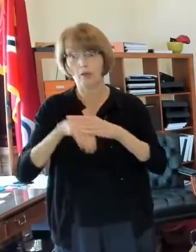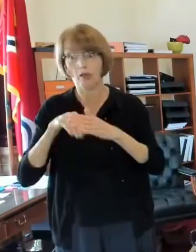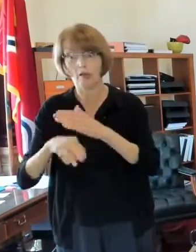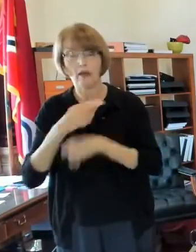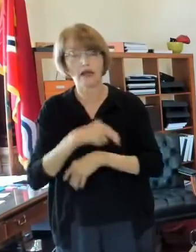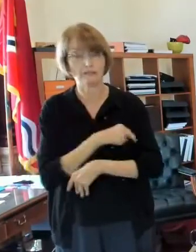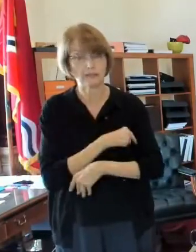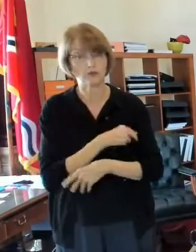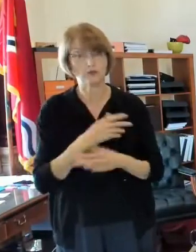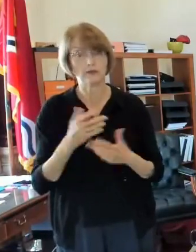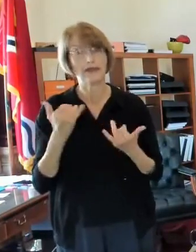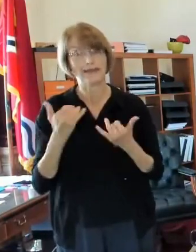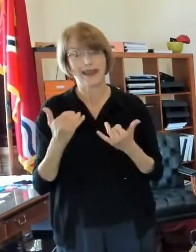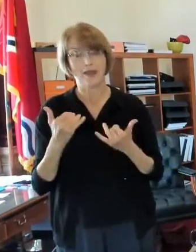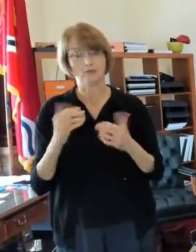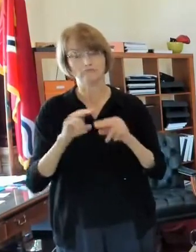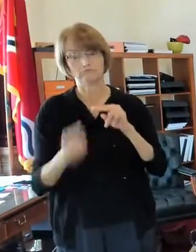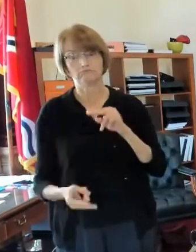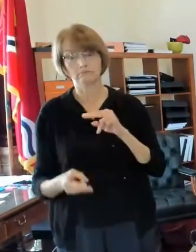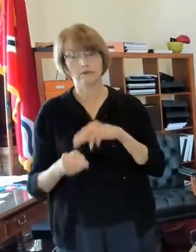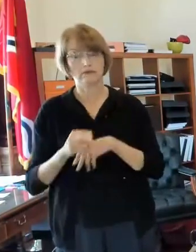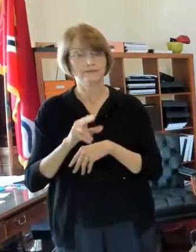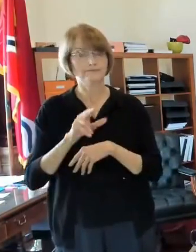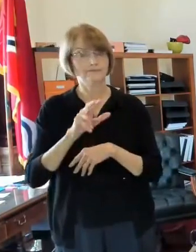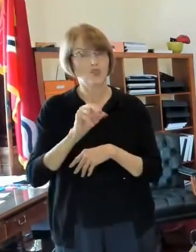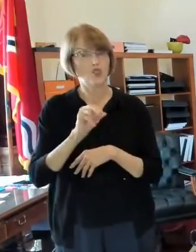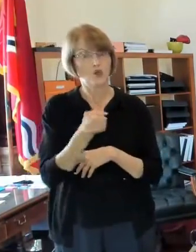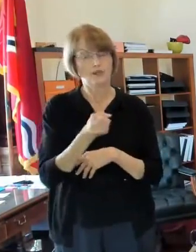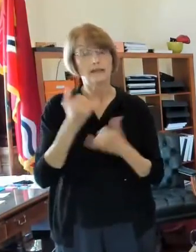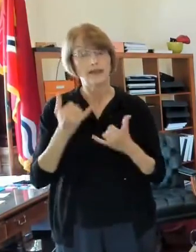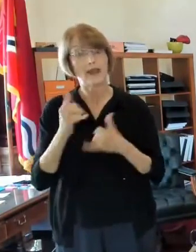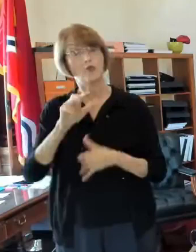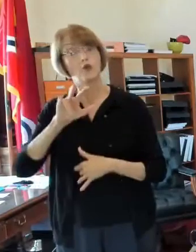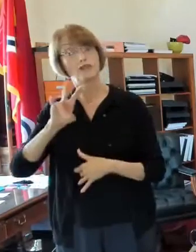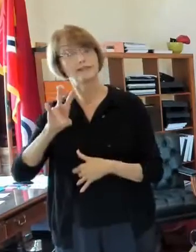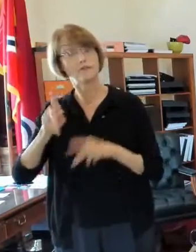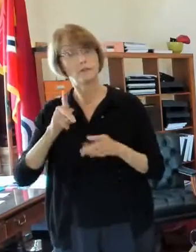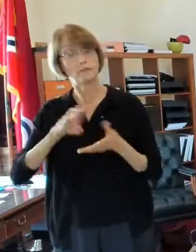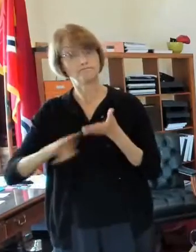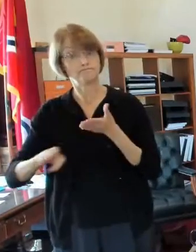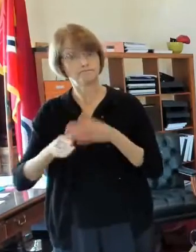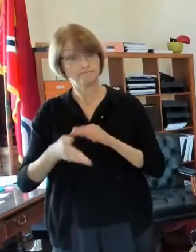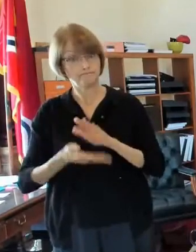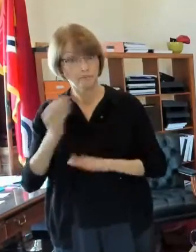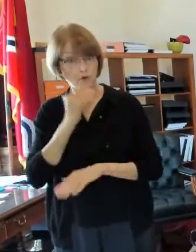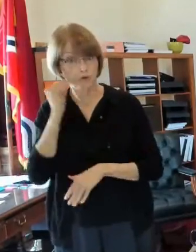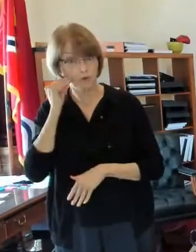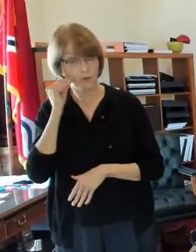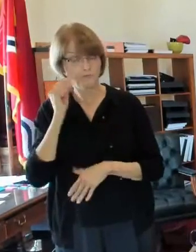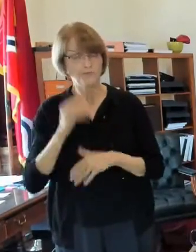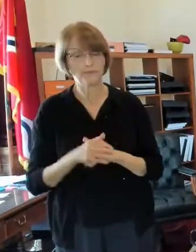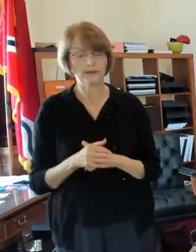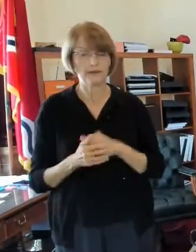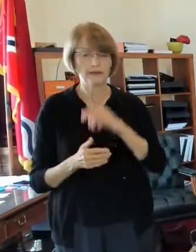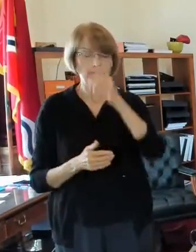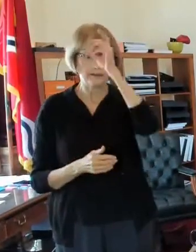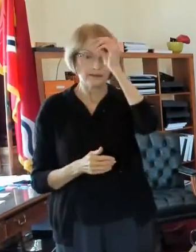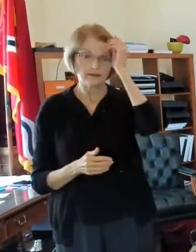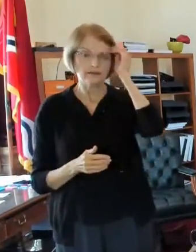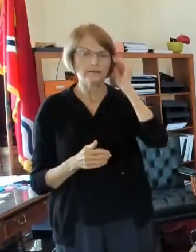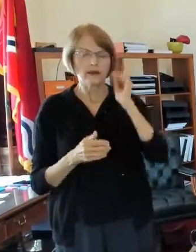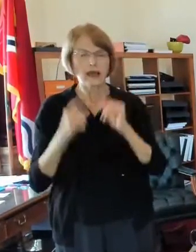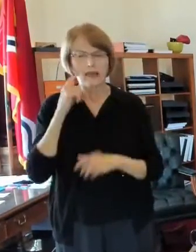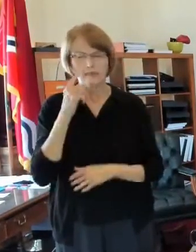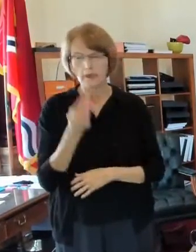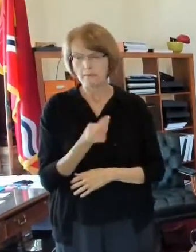37 people discharged so i i think the term that i used on monday